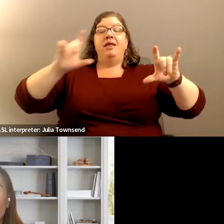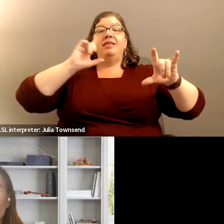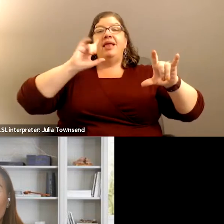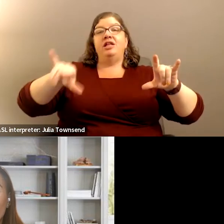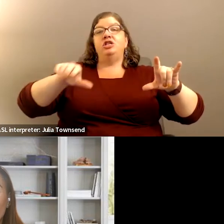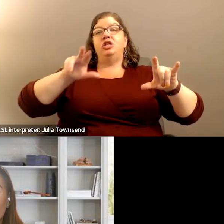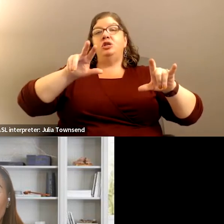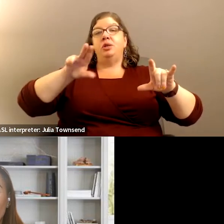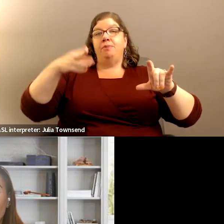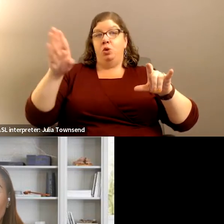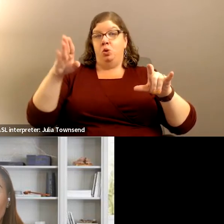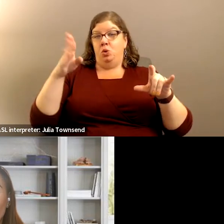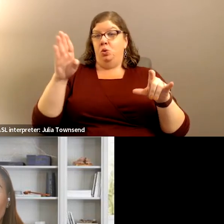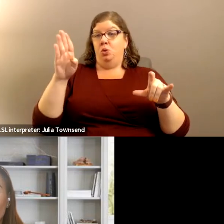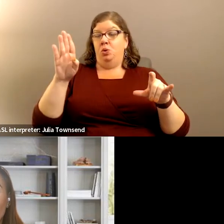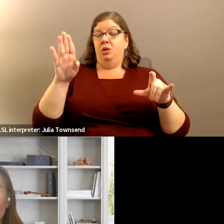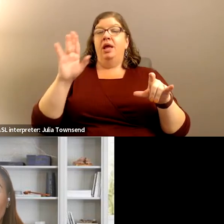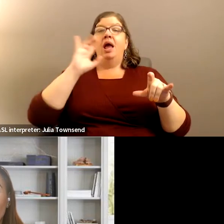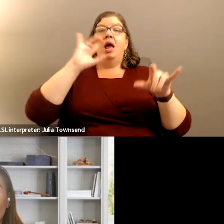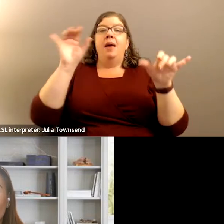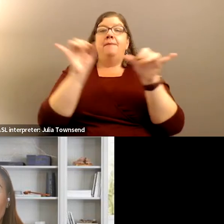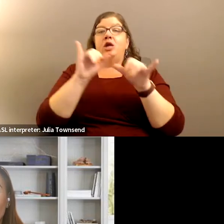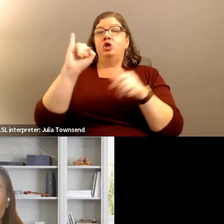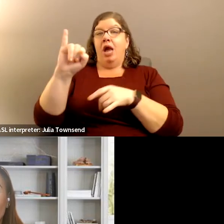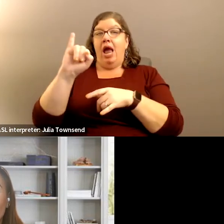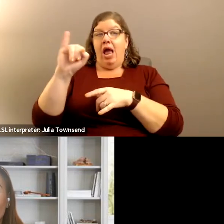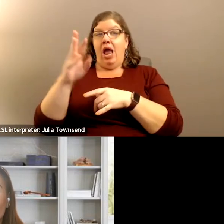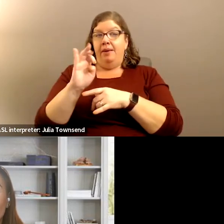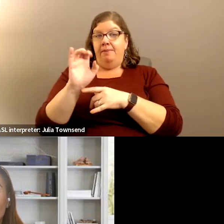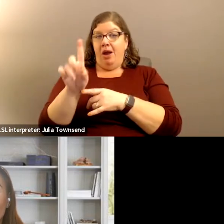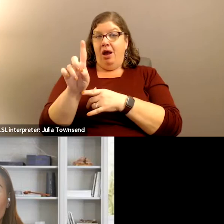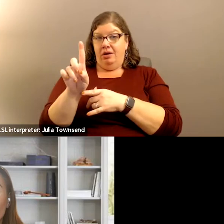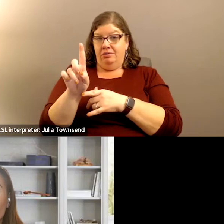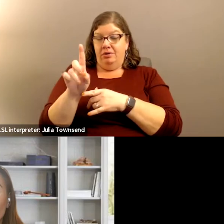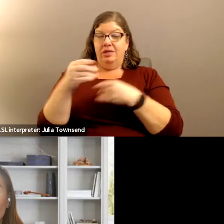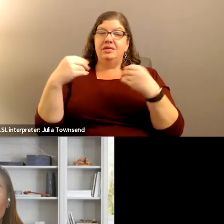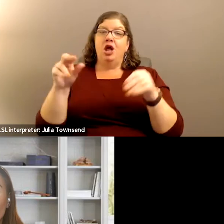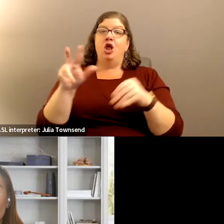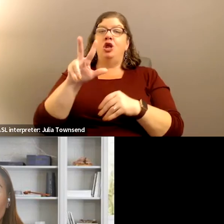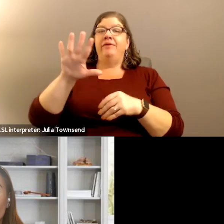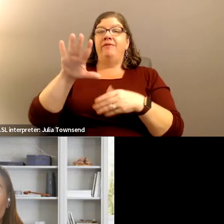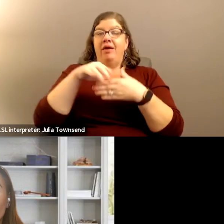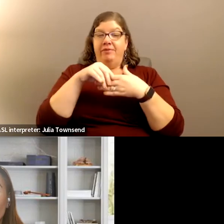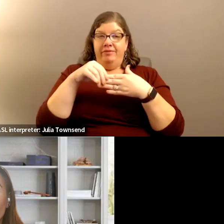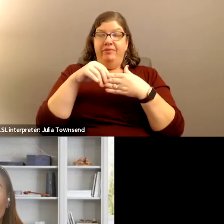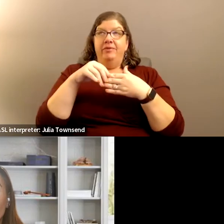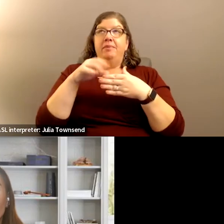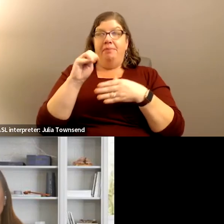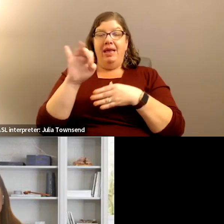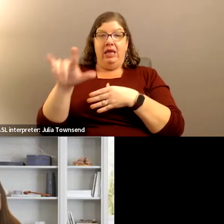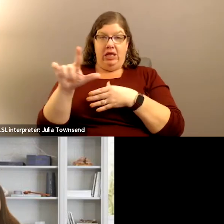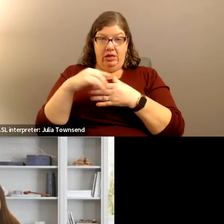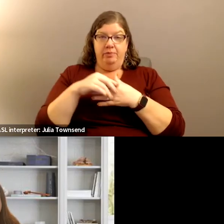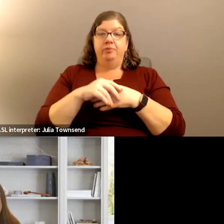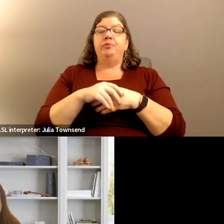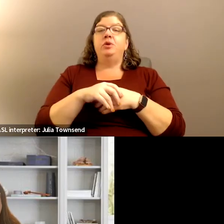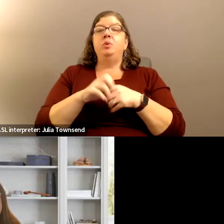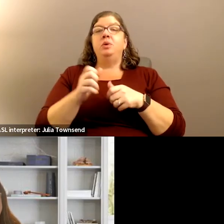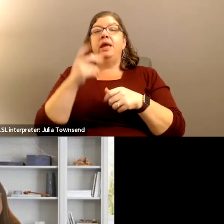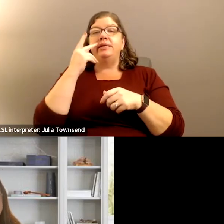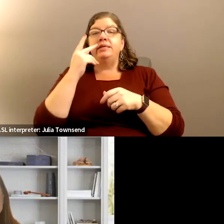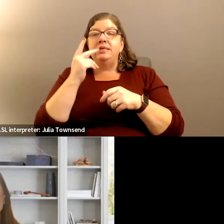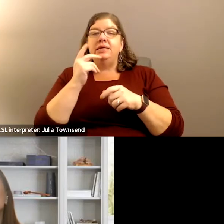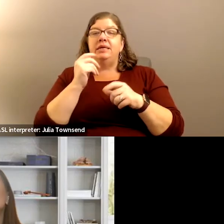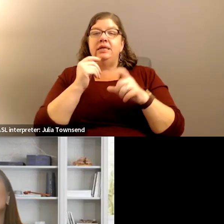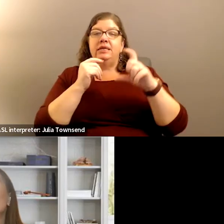the part that's in blue. That's our Measure I bonds. We need to sell 35 million. And you can kind of see just